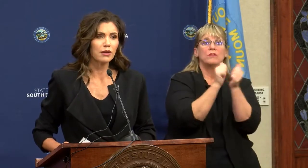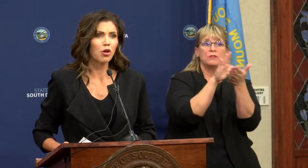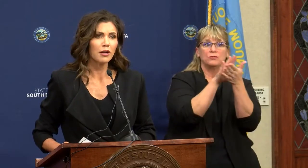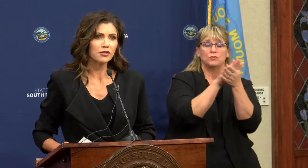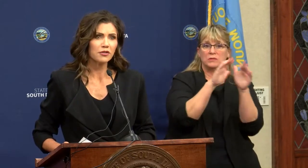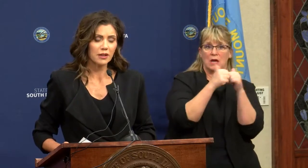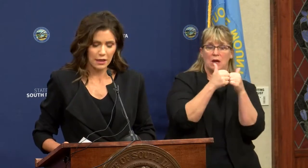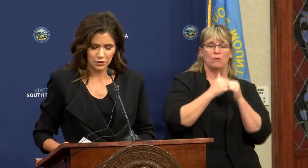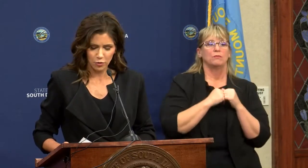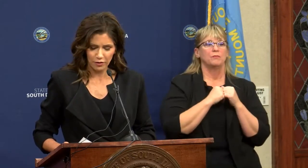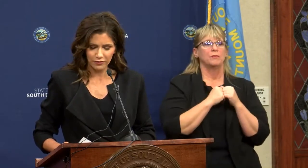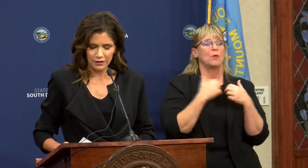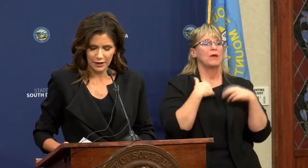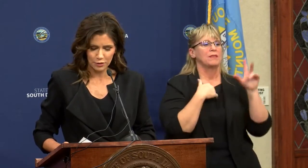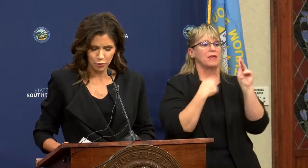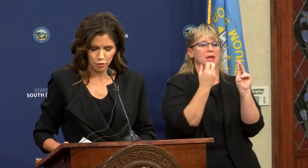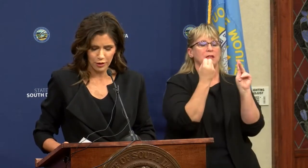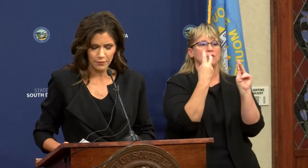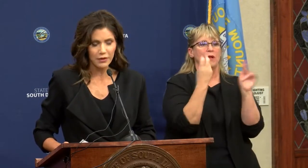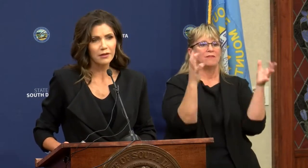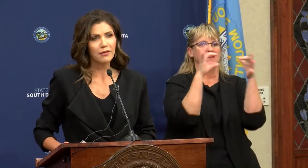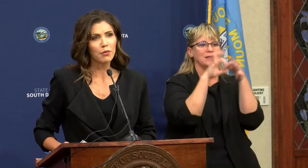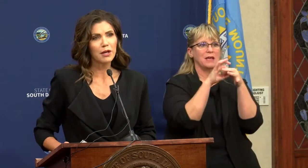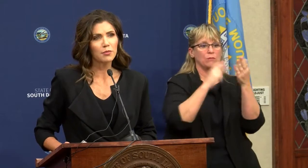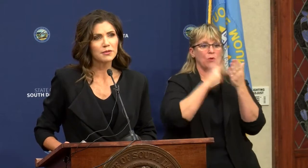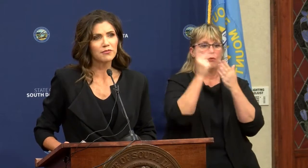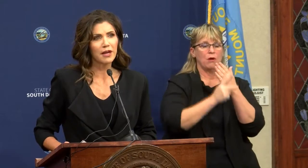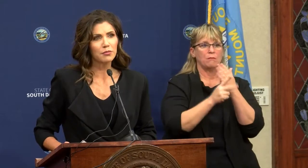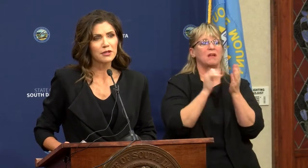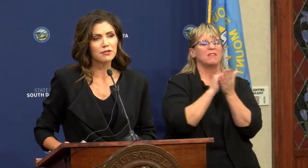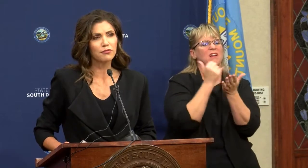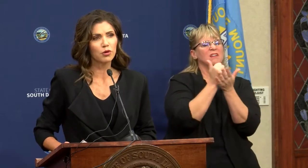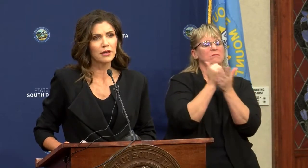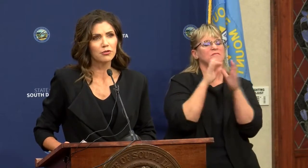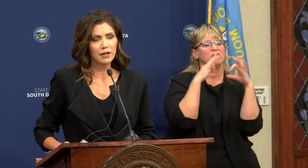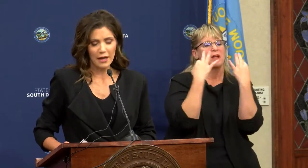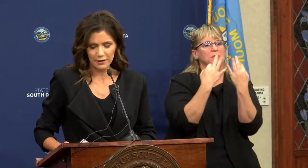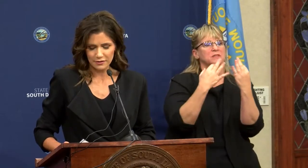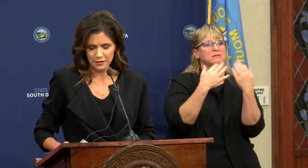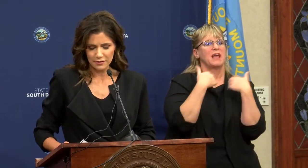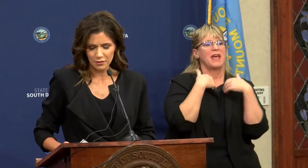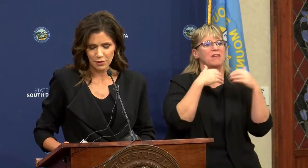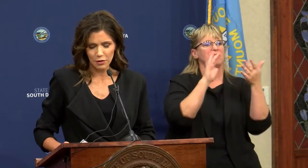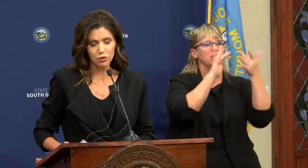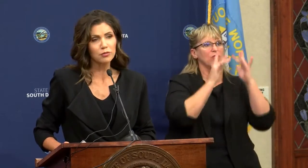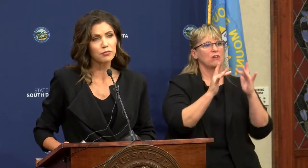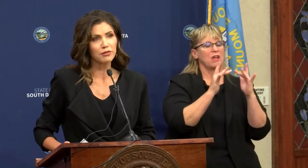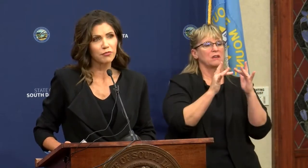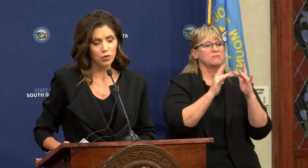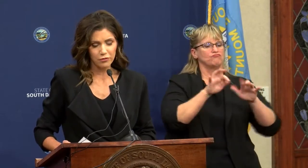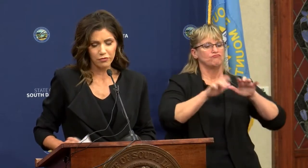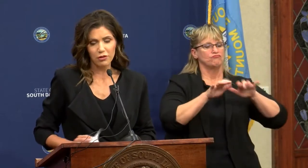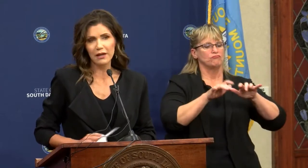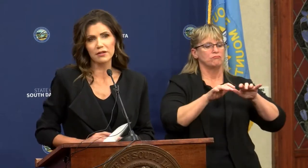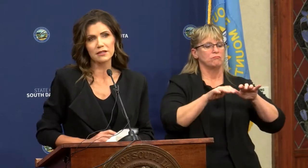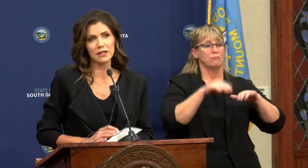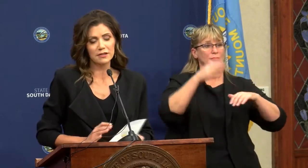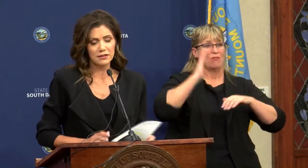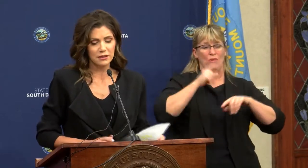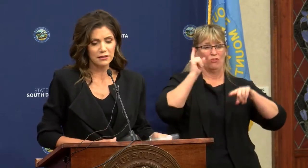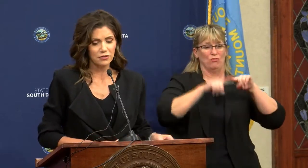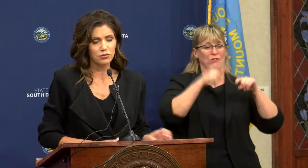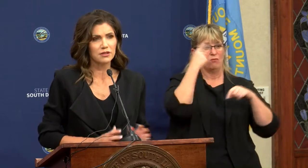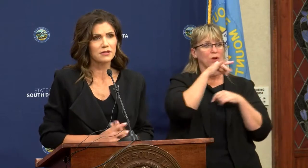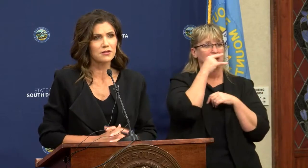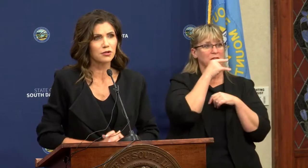We launched the K-12 Connect program. That would help some families afford internet access that maybe couldn't before for a lot of these